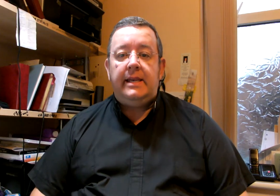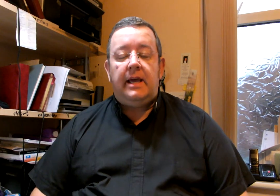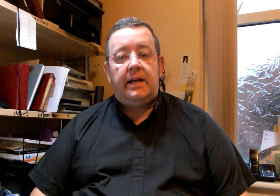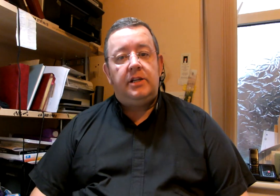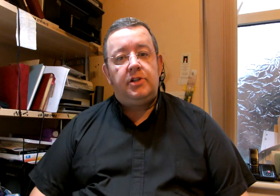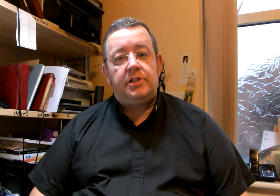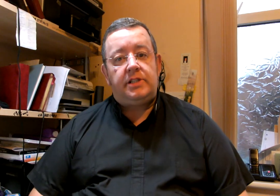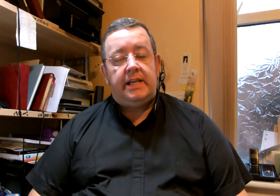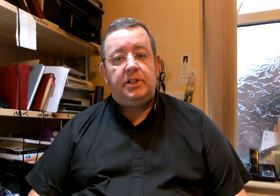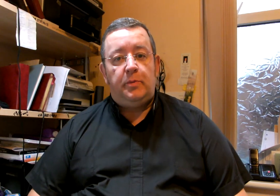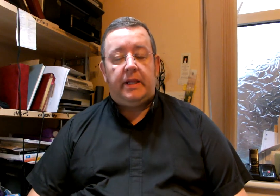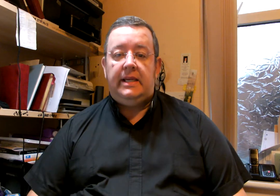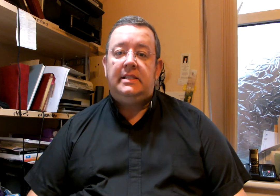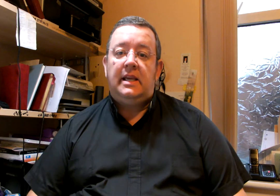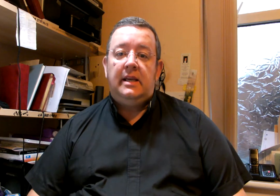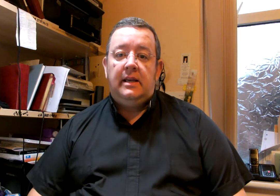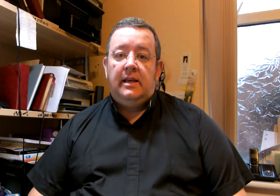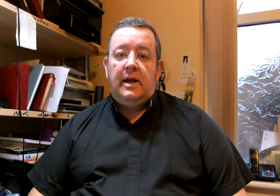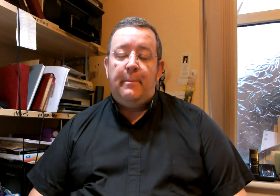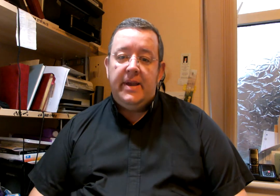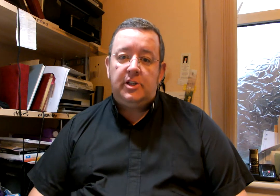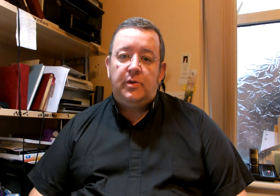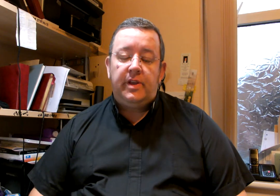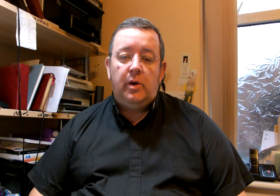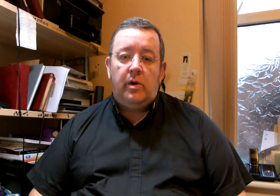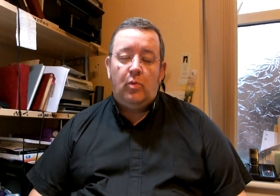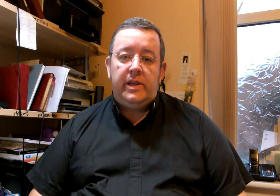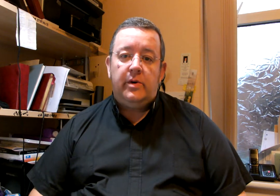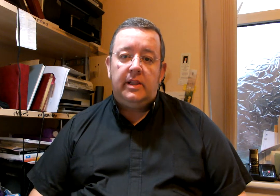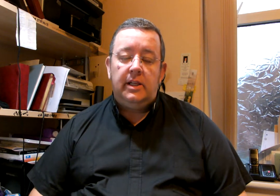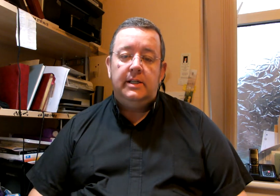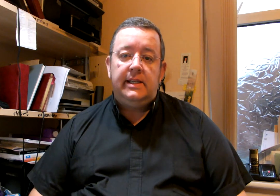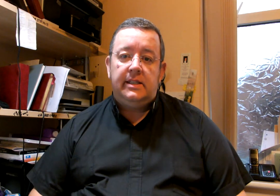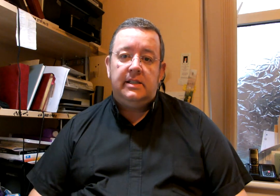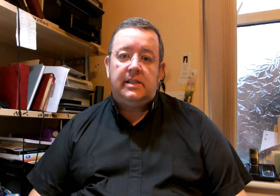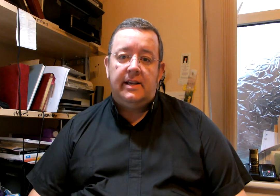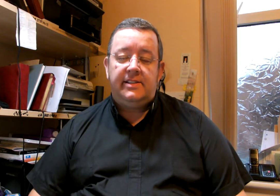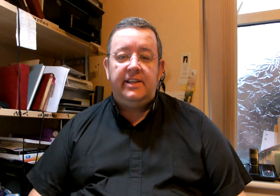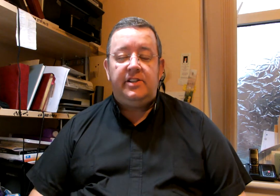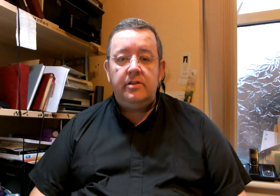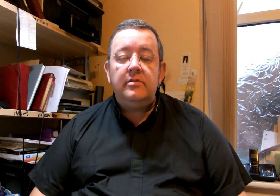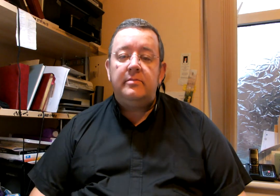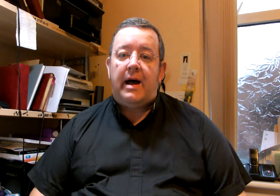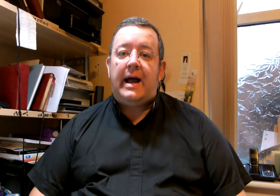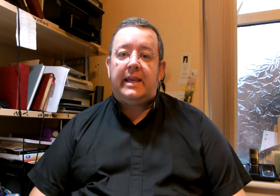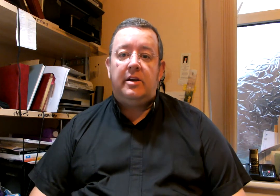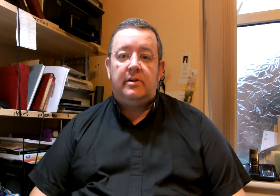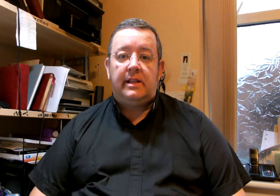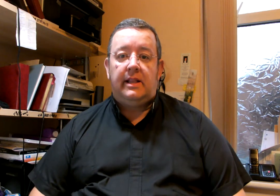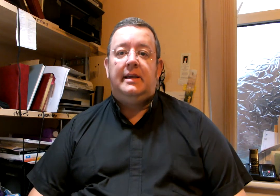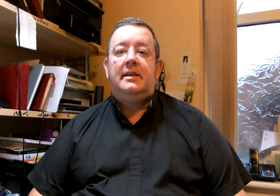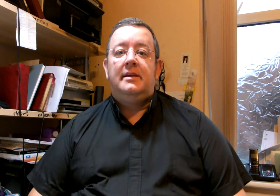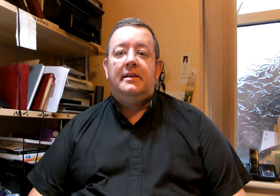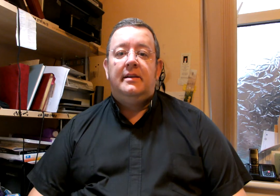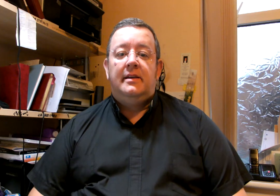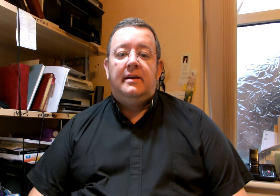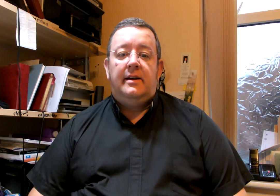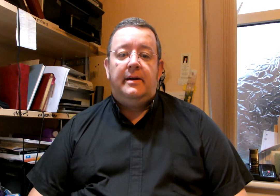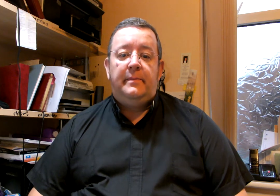I can just say to you please make sure that you are when you are learning these signs that you do them accurately and